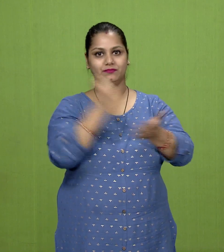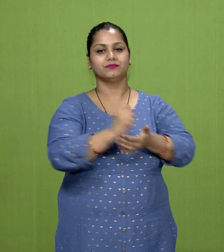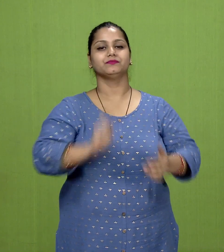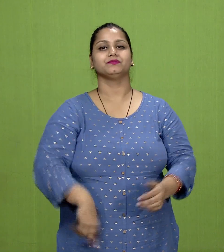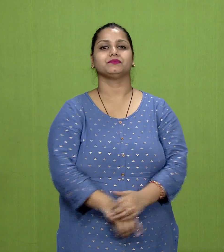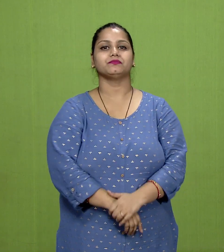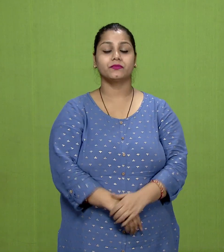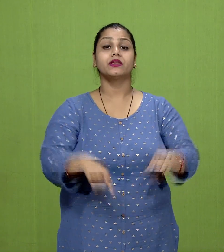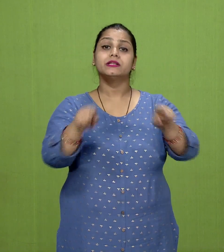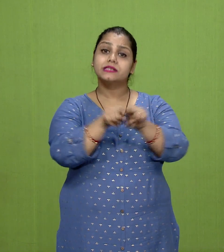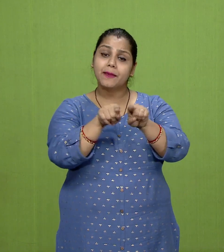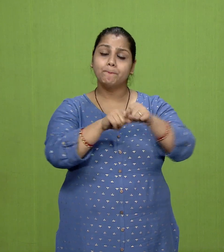Like Buddhism,